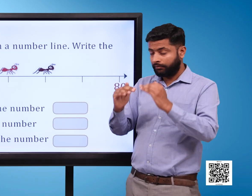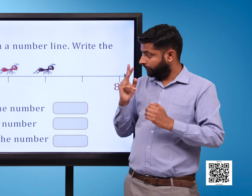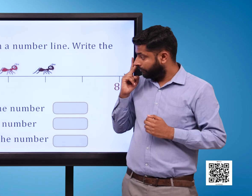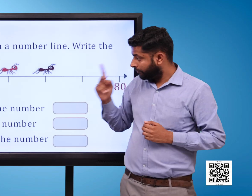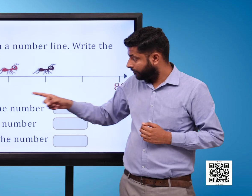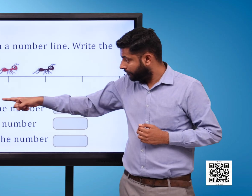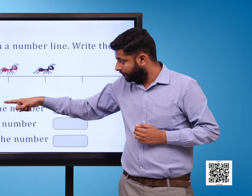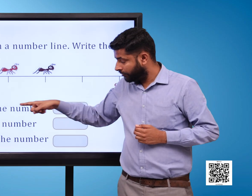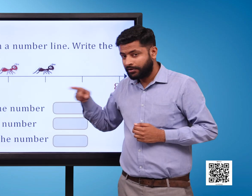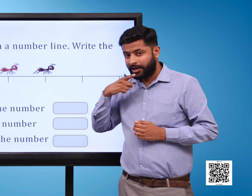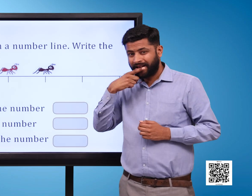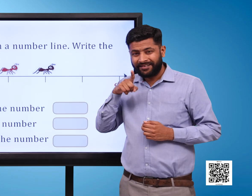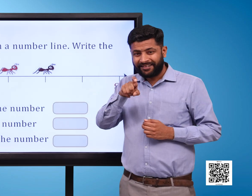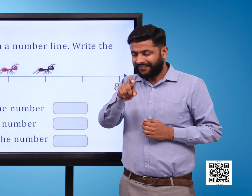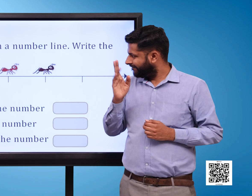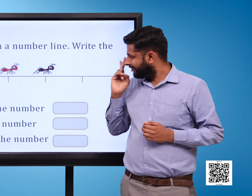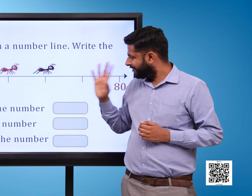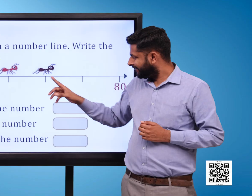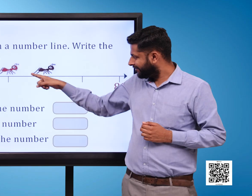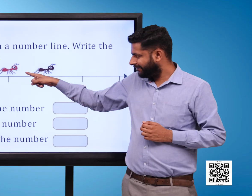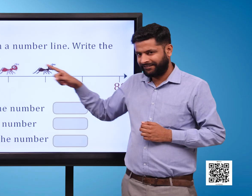On third point There is a red ant